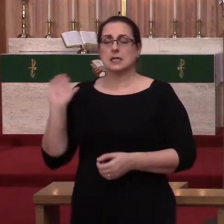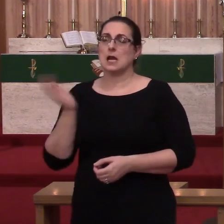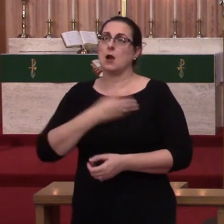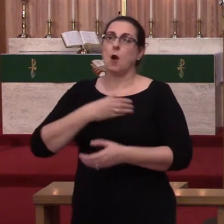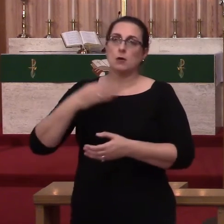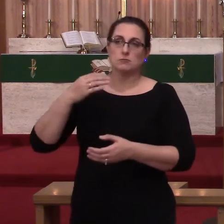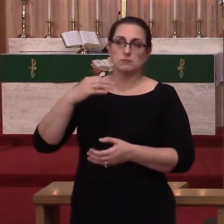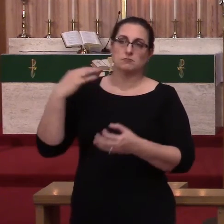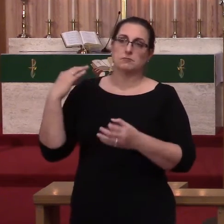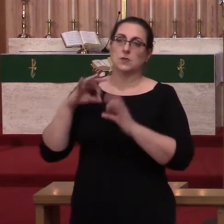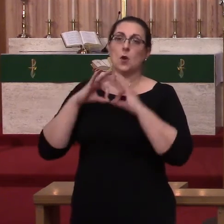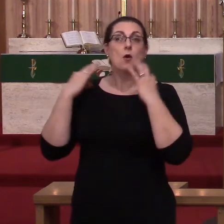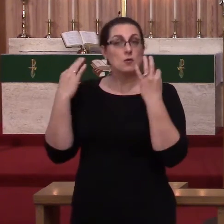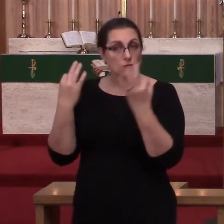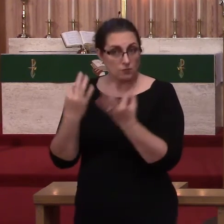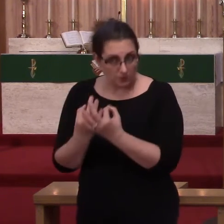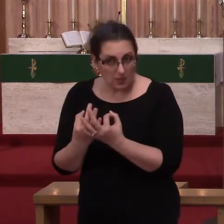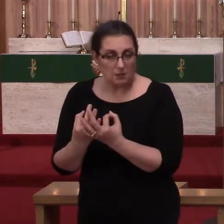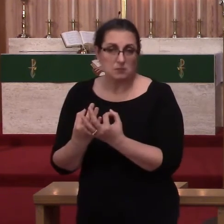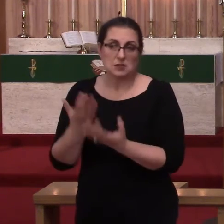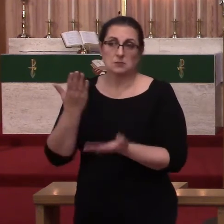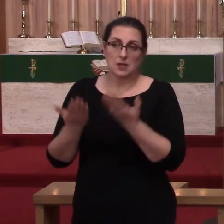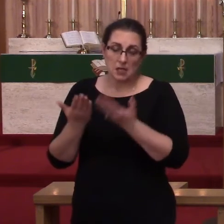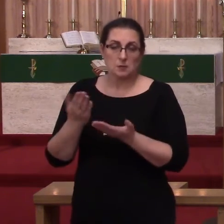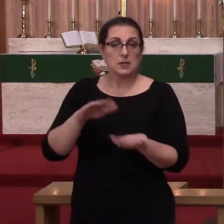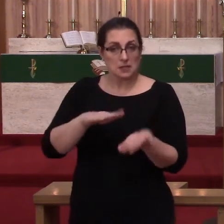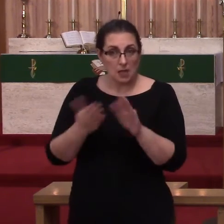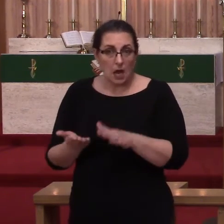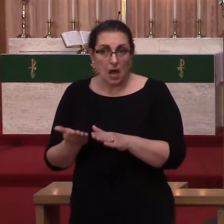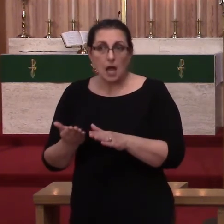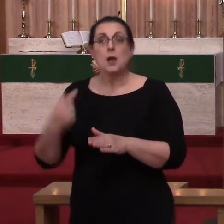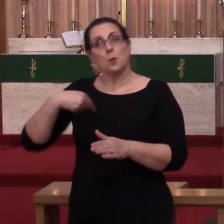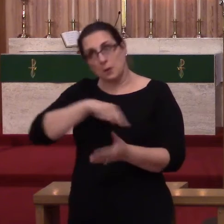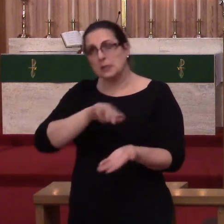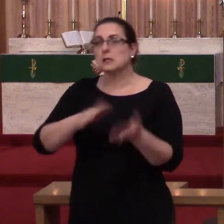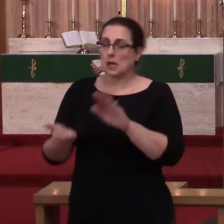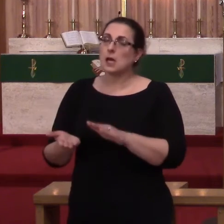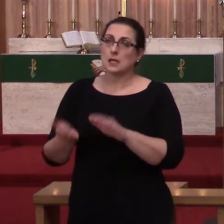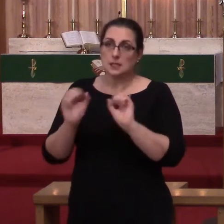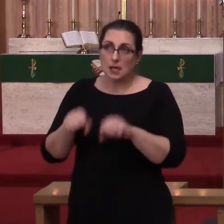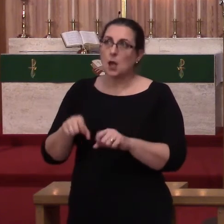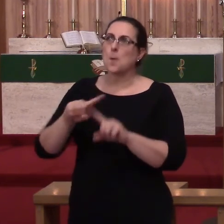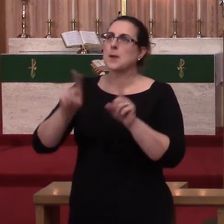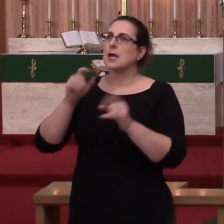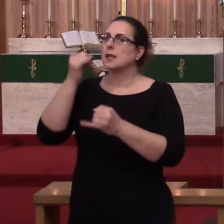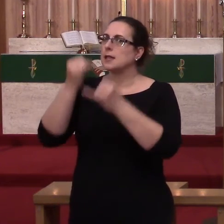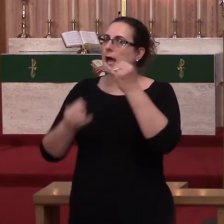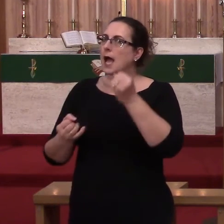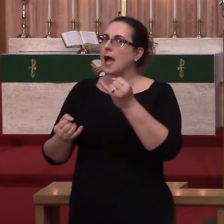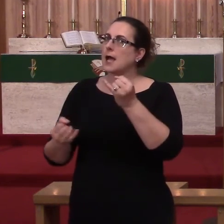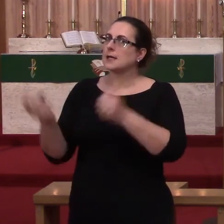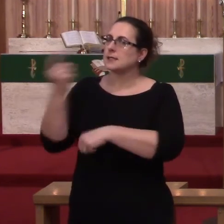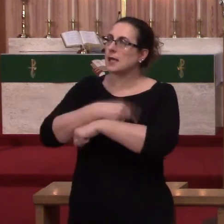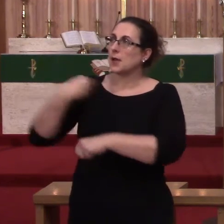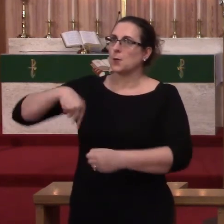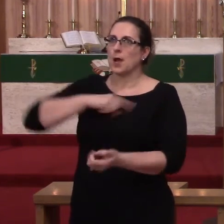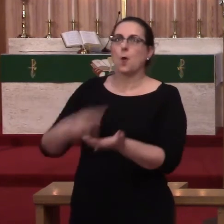joined with Christ, we will also be resurrected like Christ on the last day. Though we may be constantly